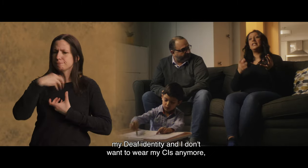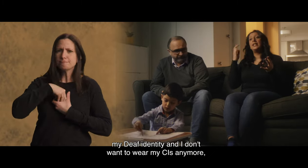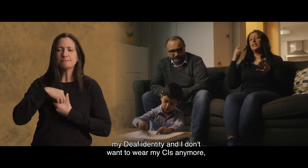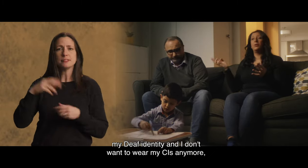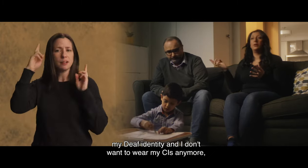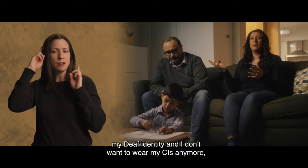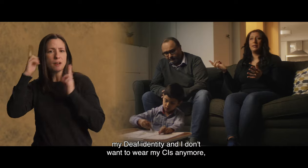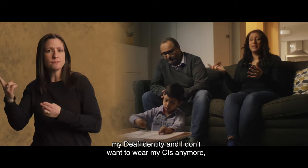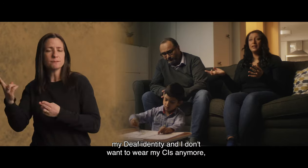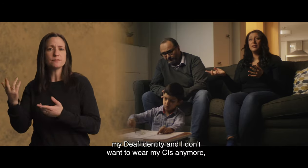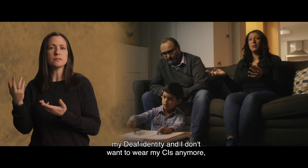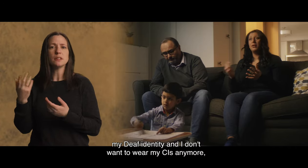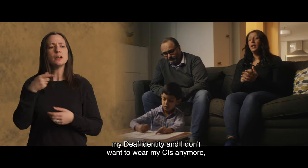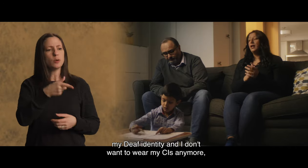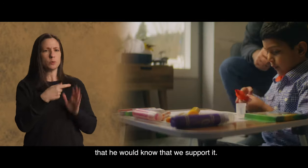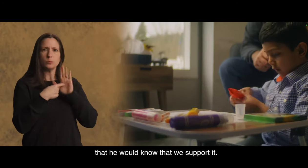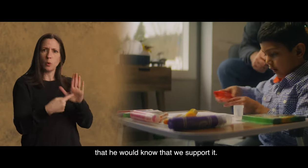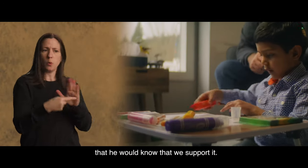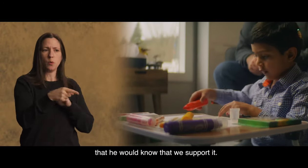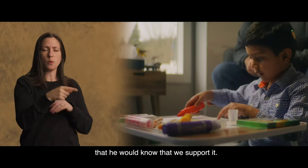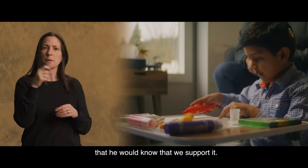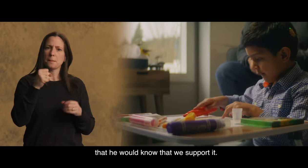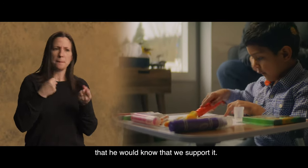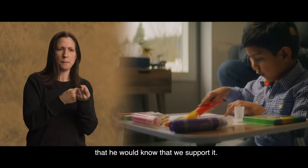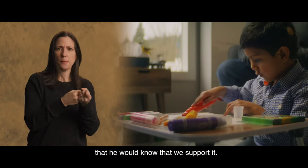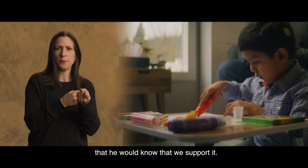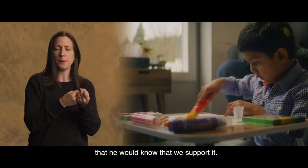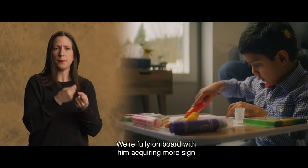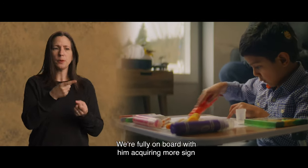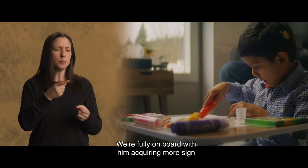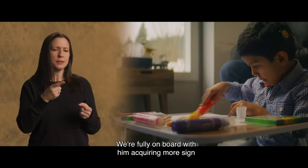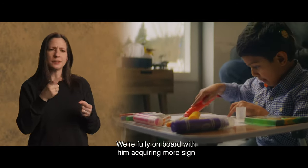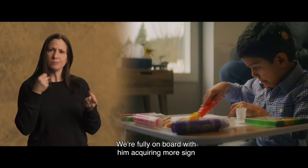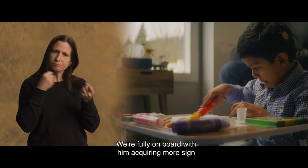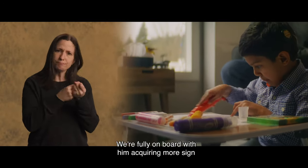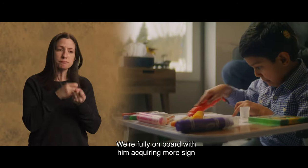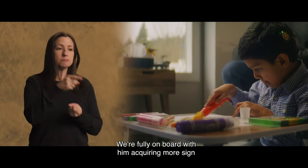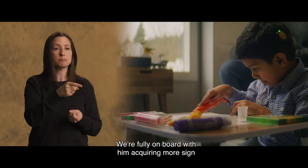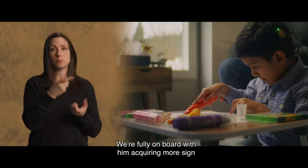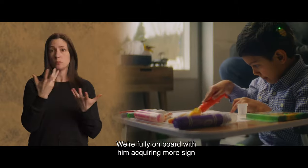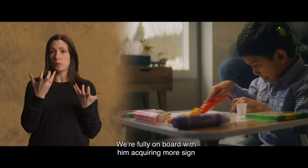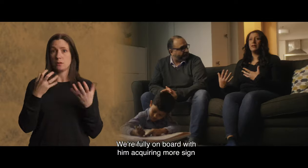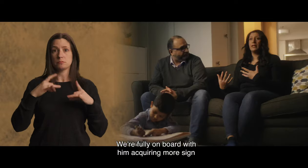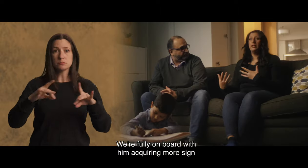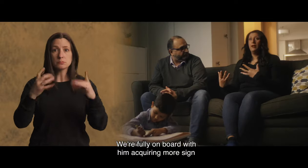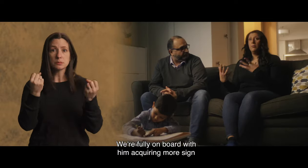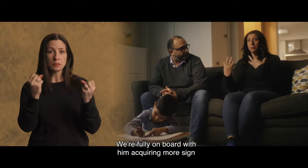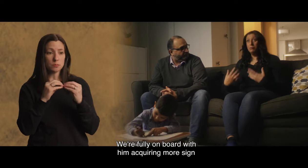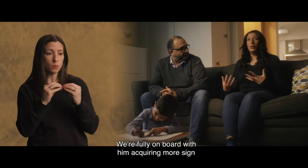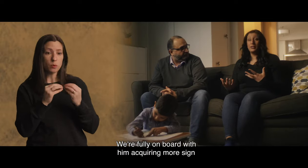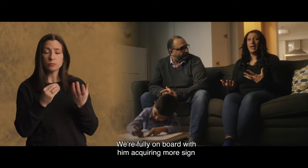deaf identity and I don't want to wear my CIs anymore, that he would know that we support it, we're fully on board with him acquiring